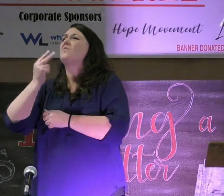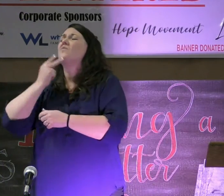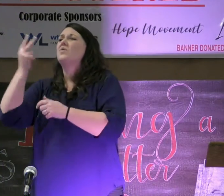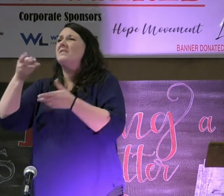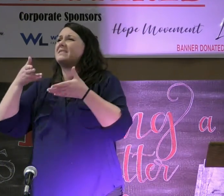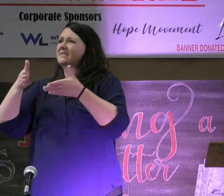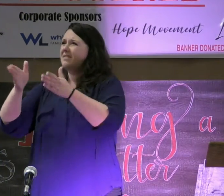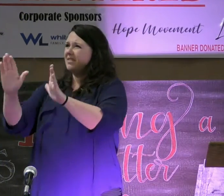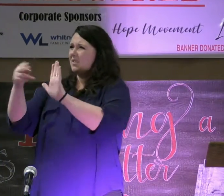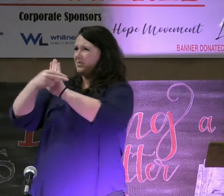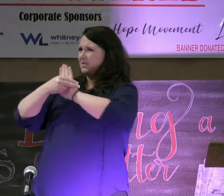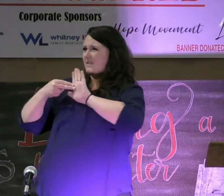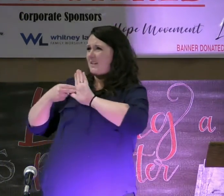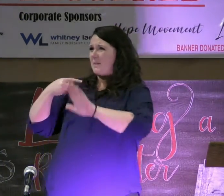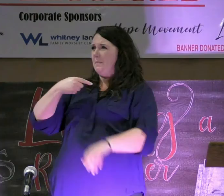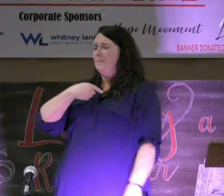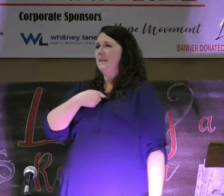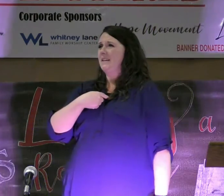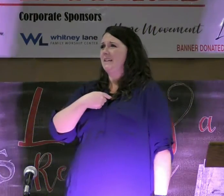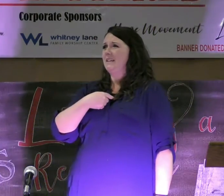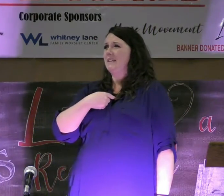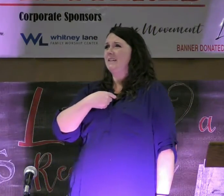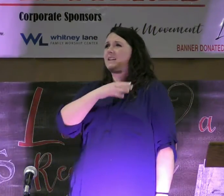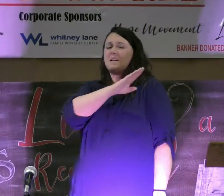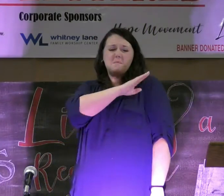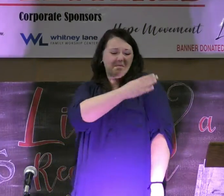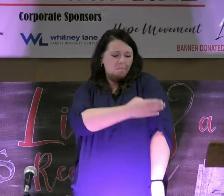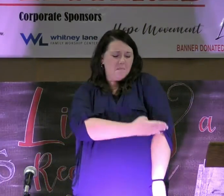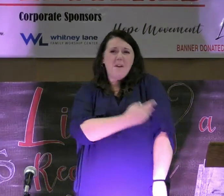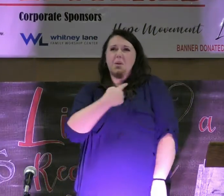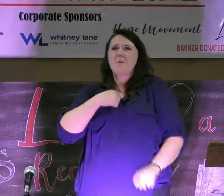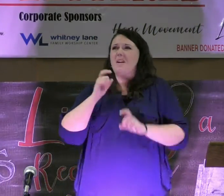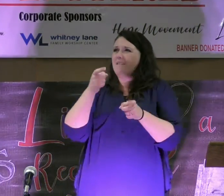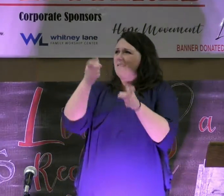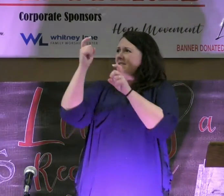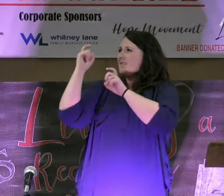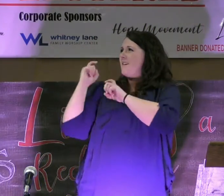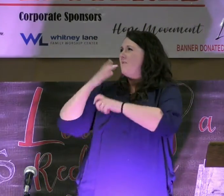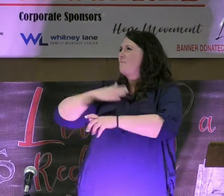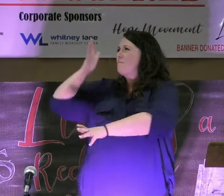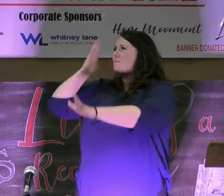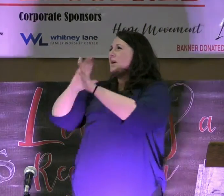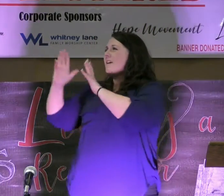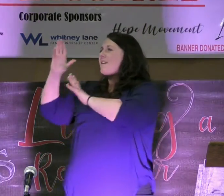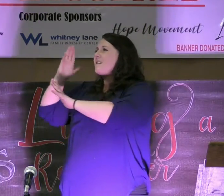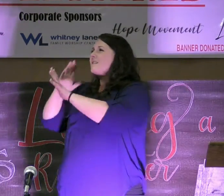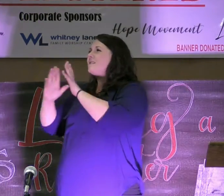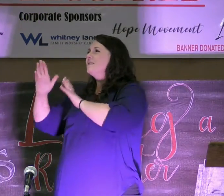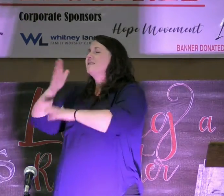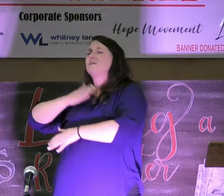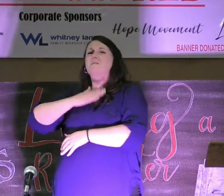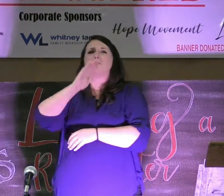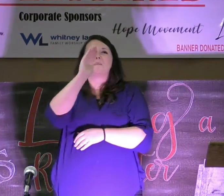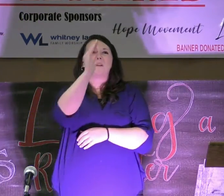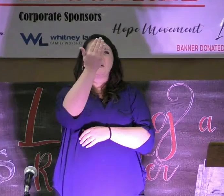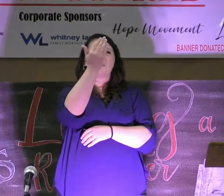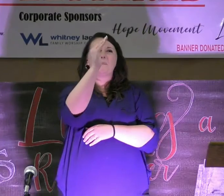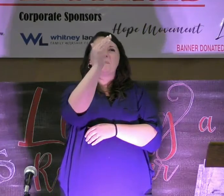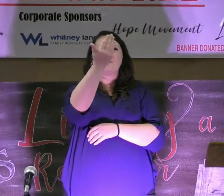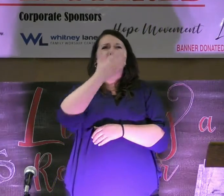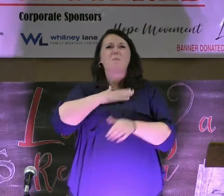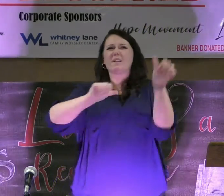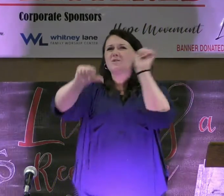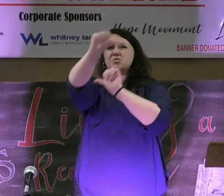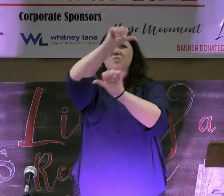allowed to name me. The power I've given to my past. To my mirror. And to